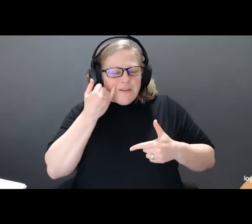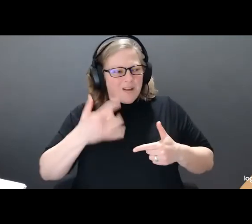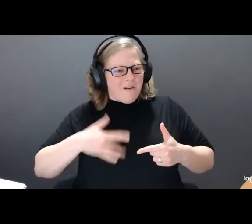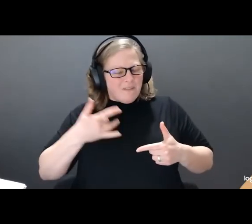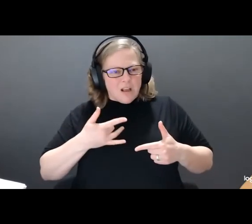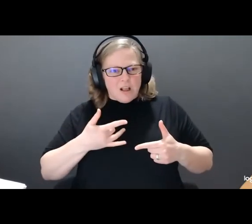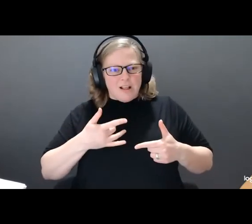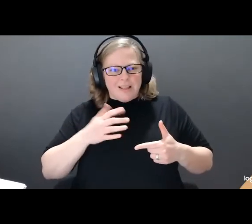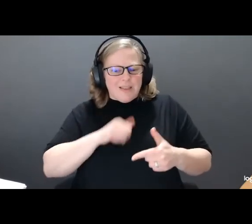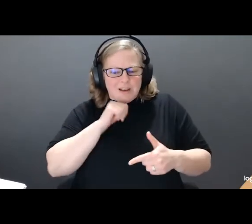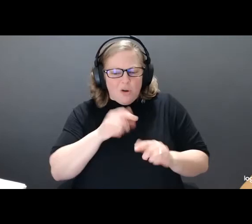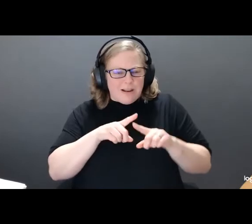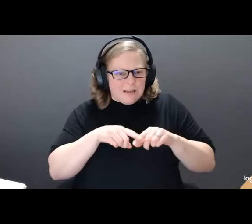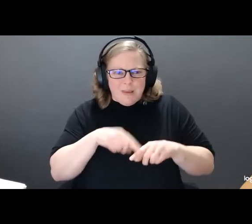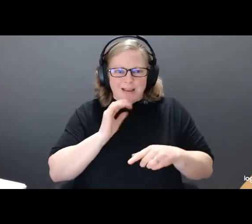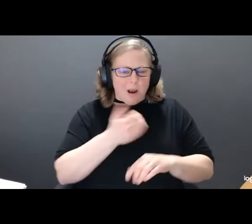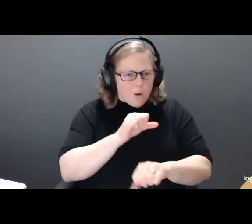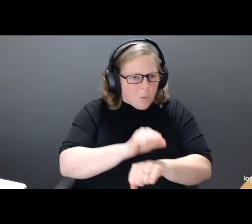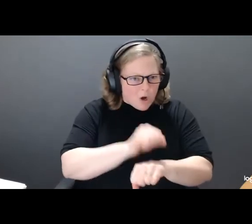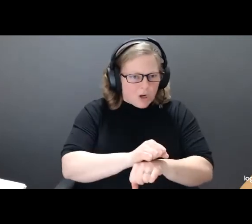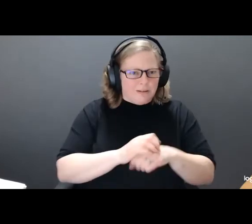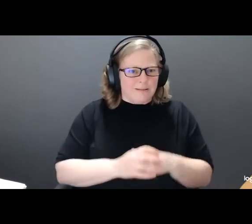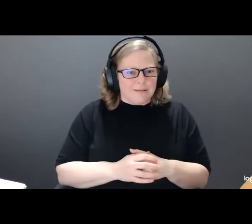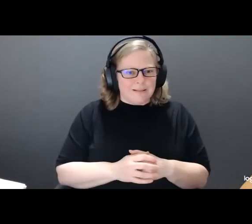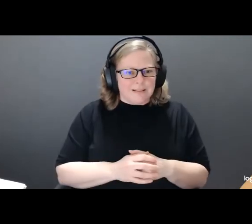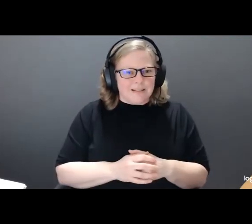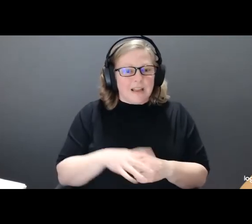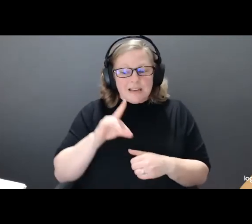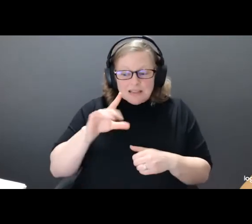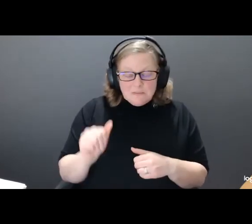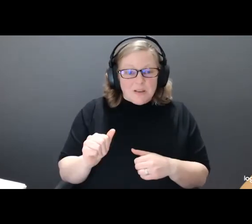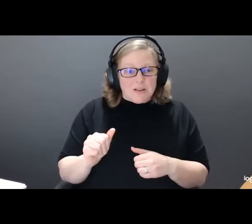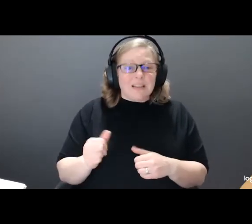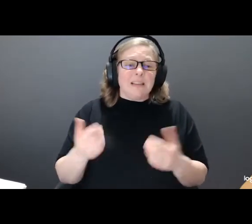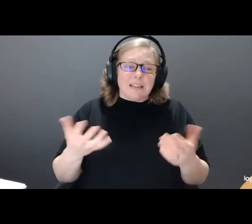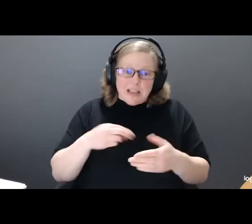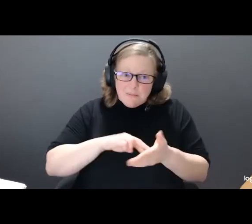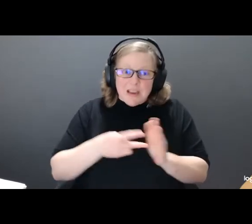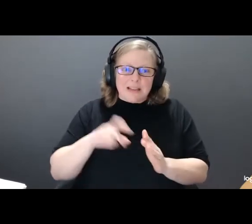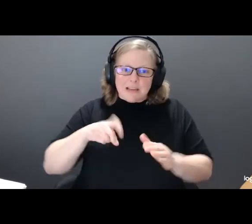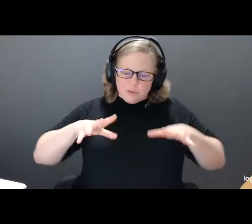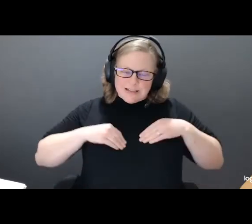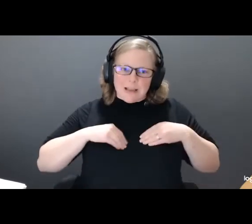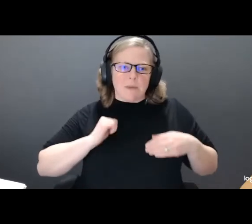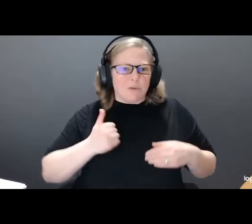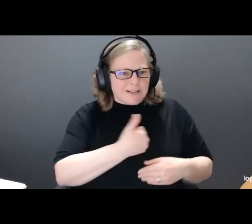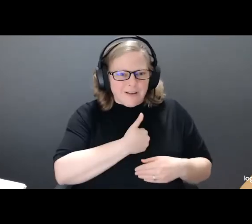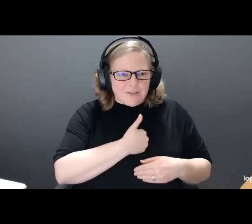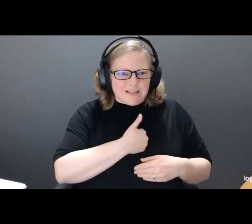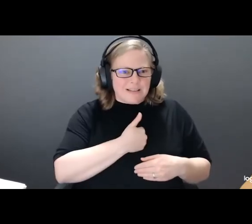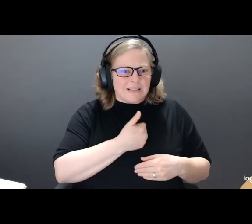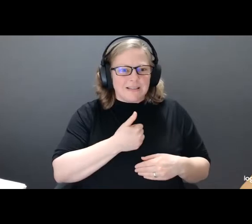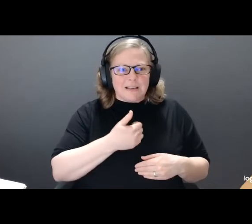Disability demands that we acknowledge and accept help when we need it. Wouldn't we all be better off if we acknowledged our interdependence?